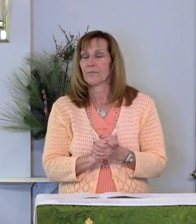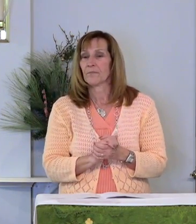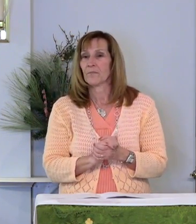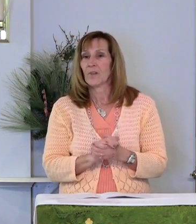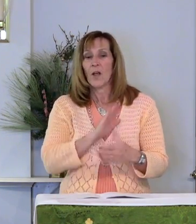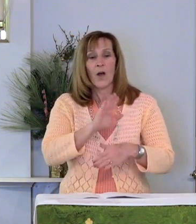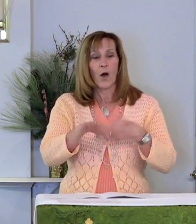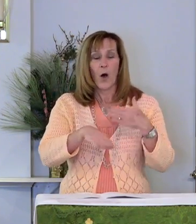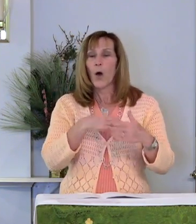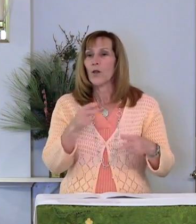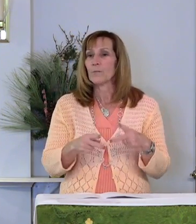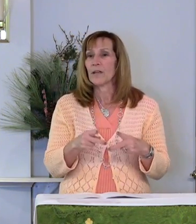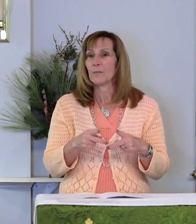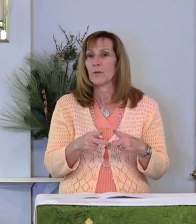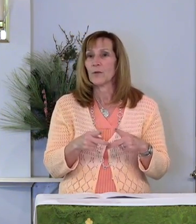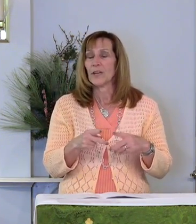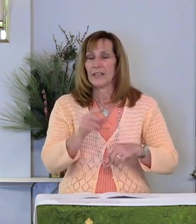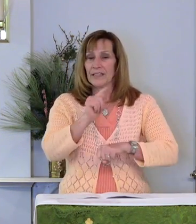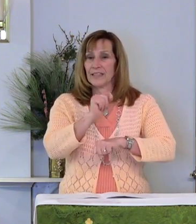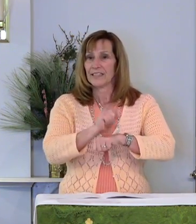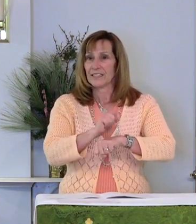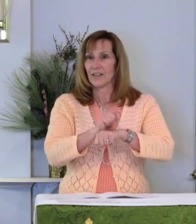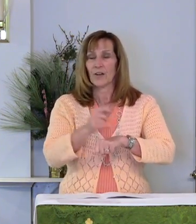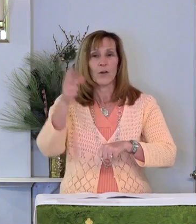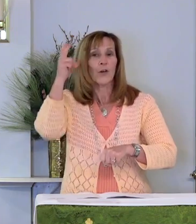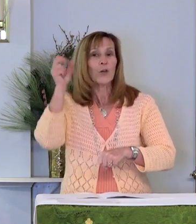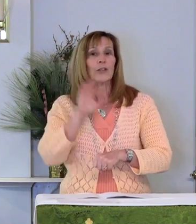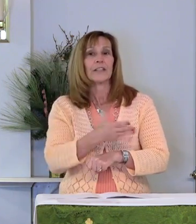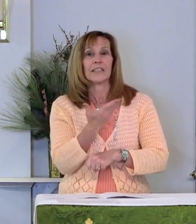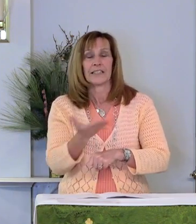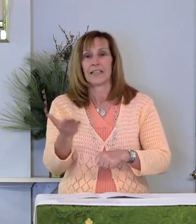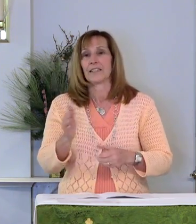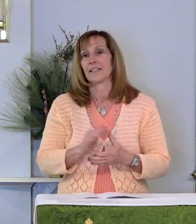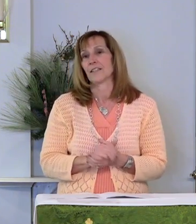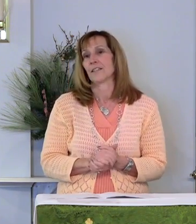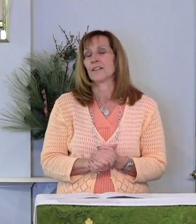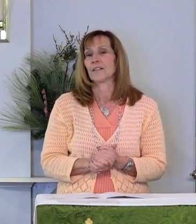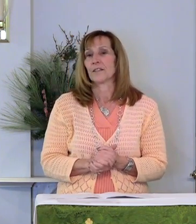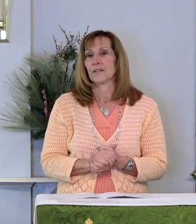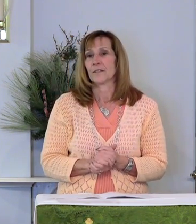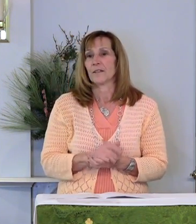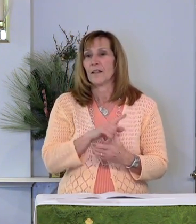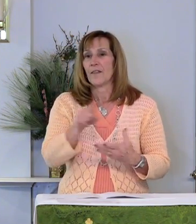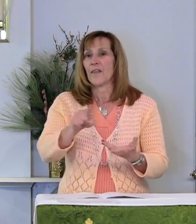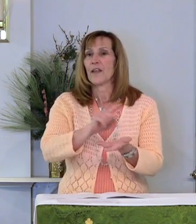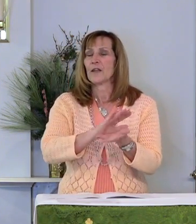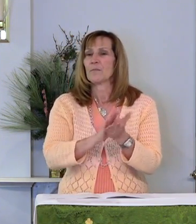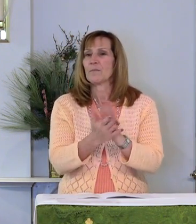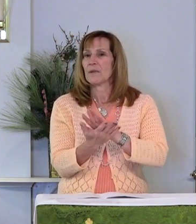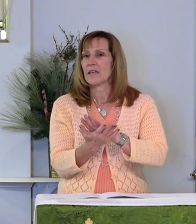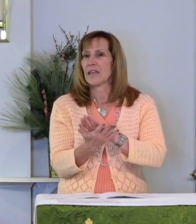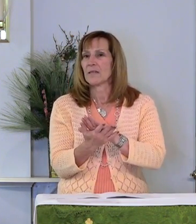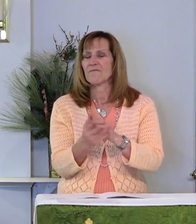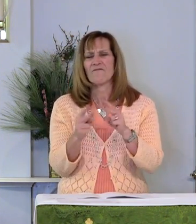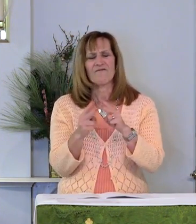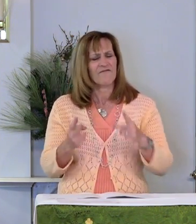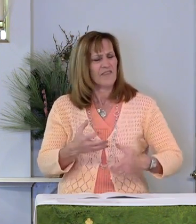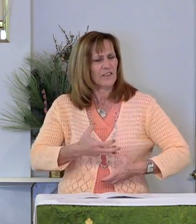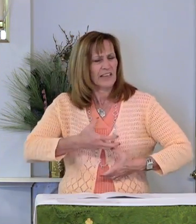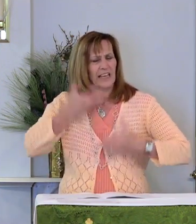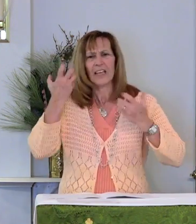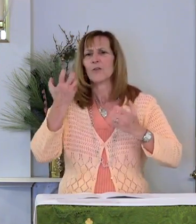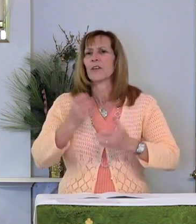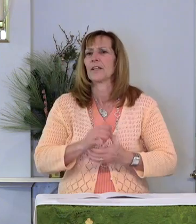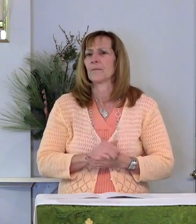All the people in the synagogue heard these things. They became very, very angry.